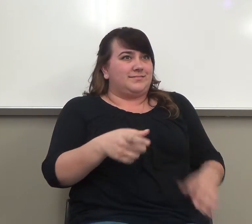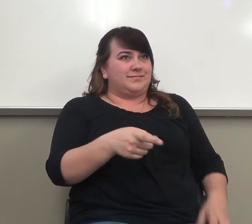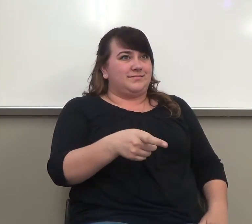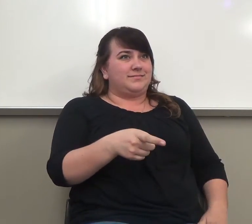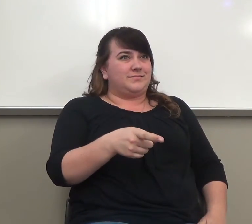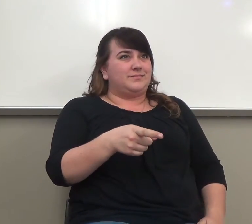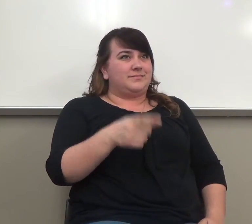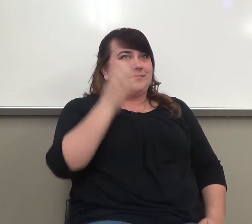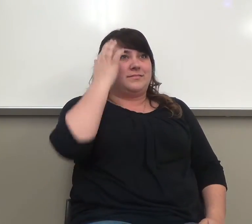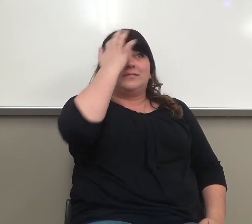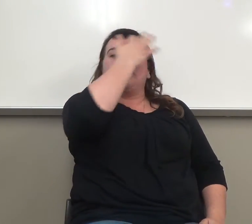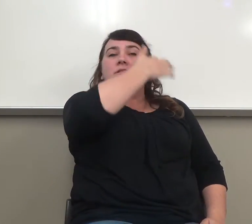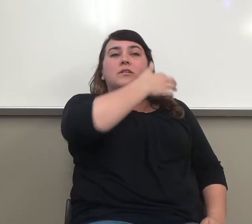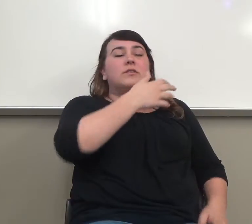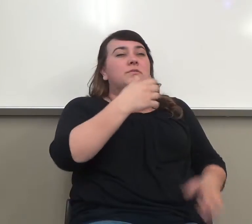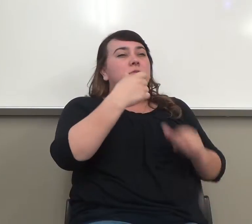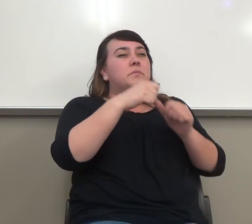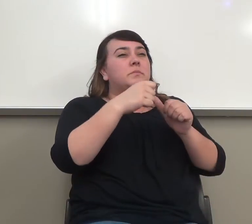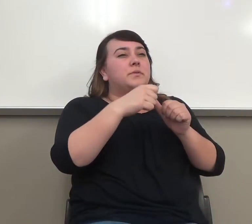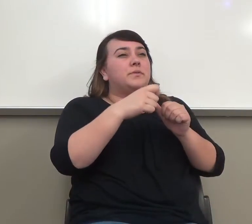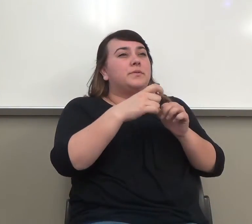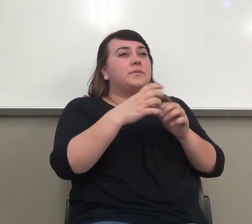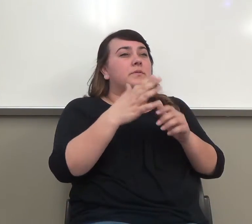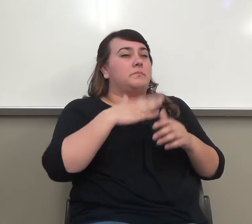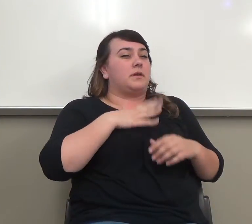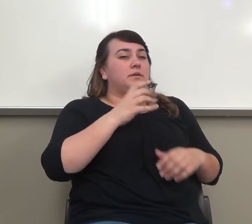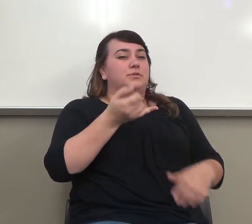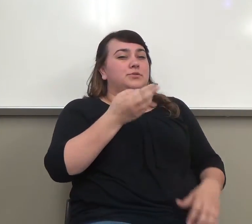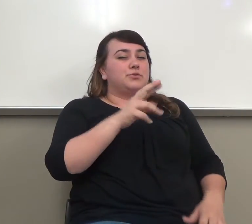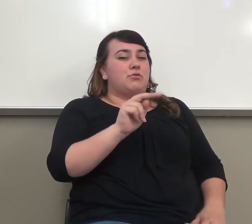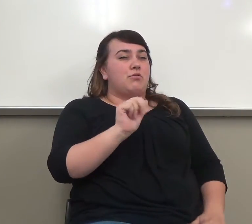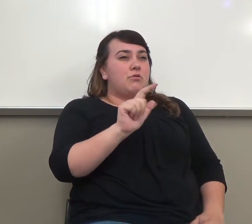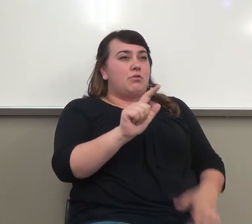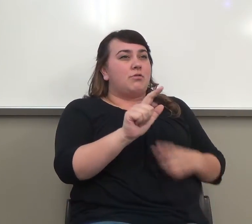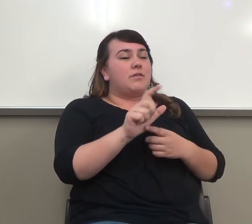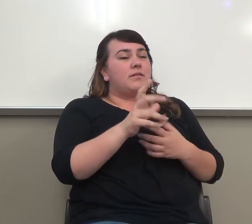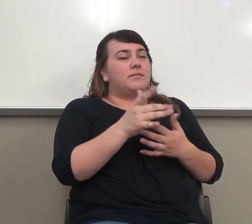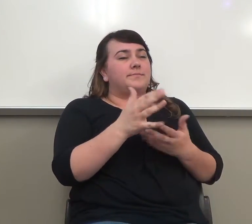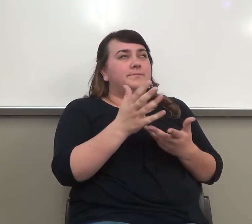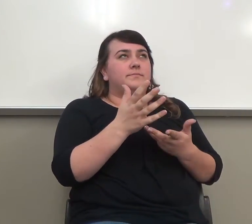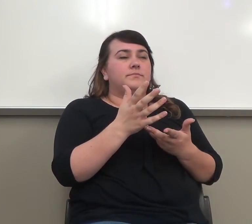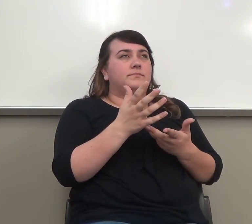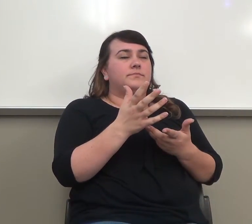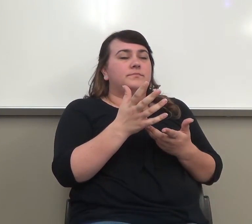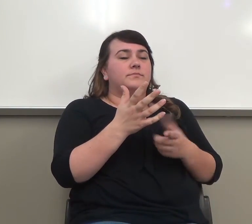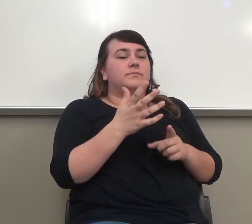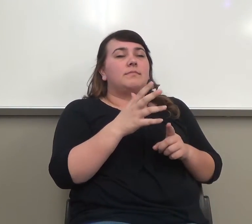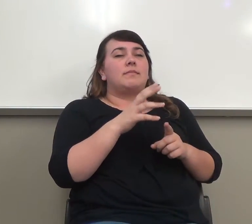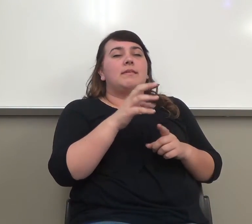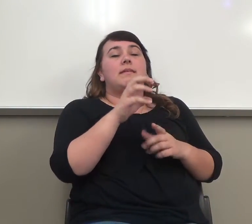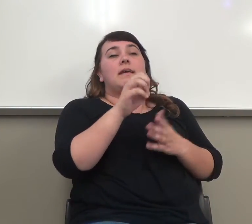purposely what my journal, I mean what my essay topic was?